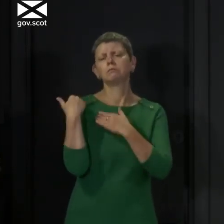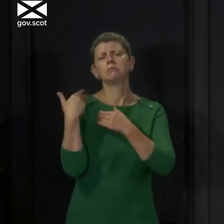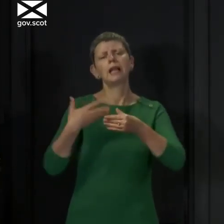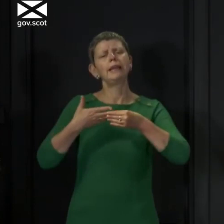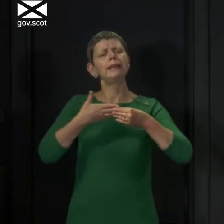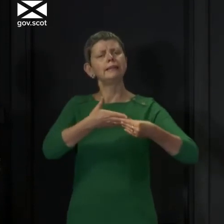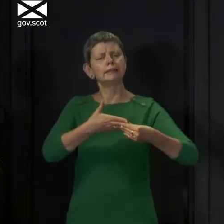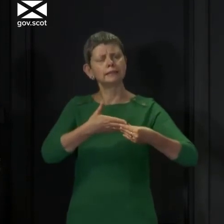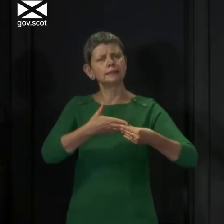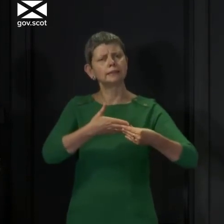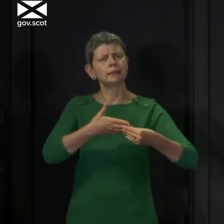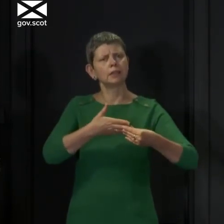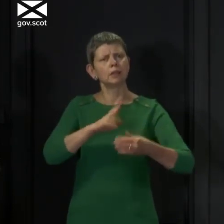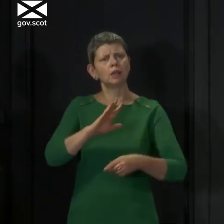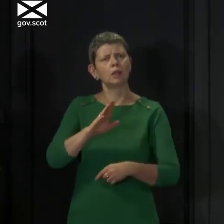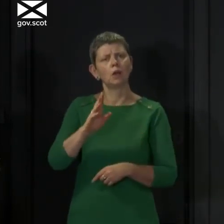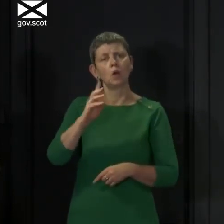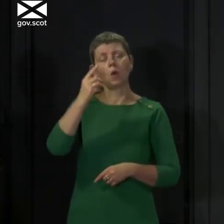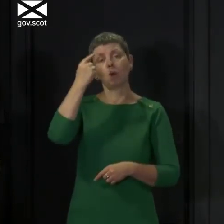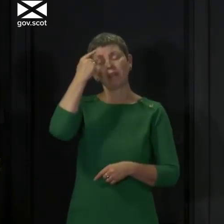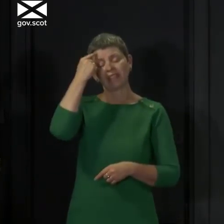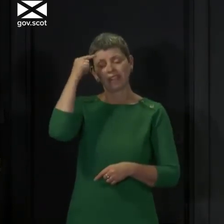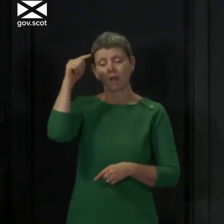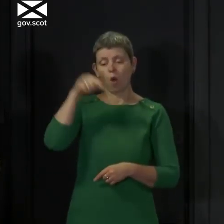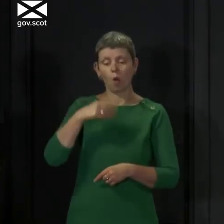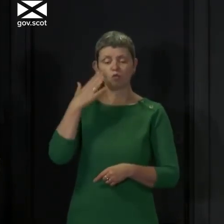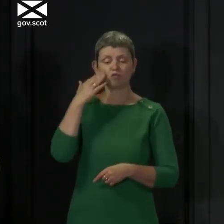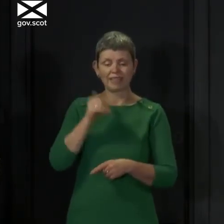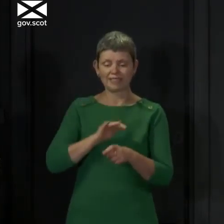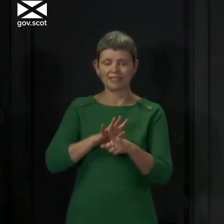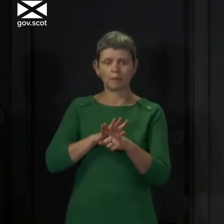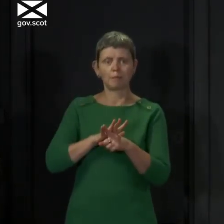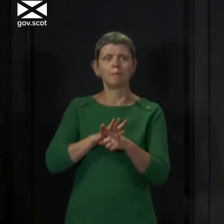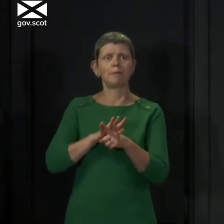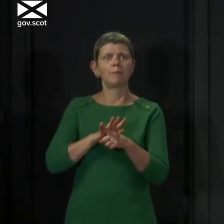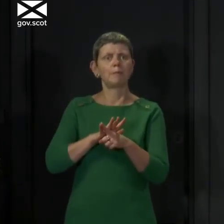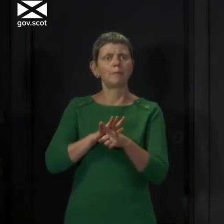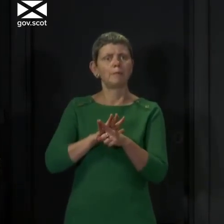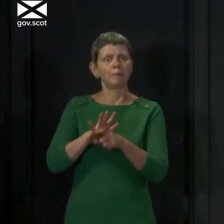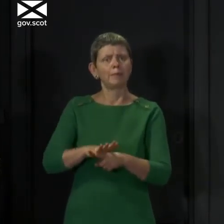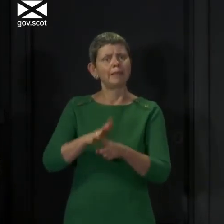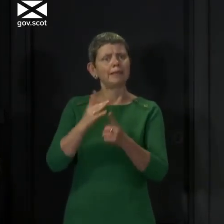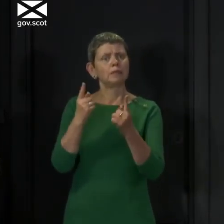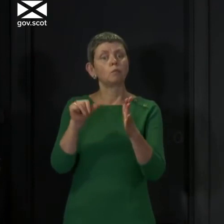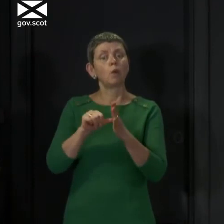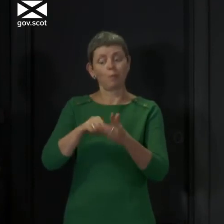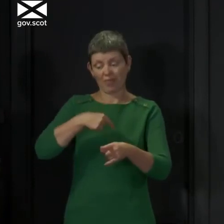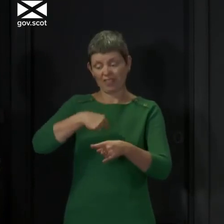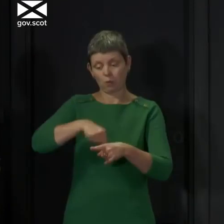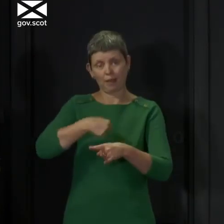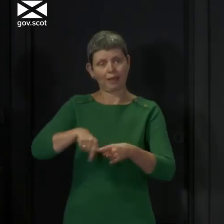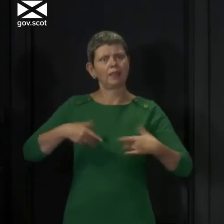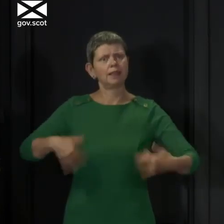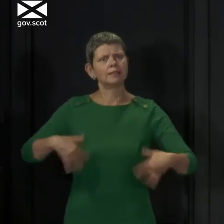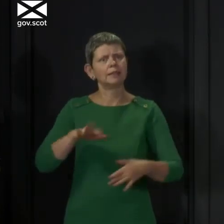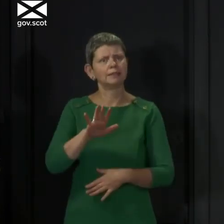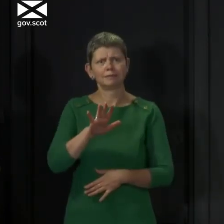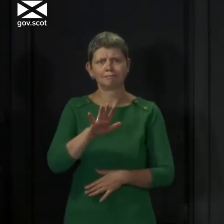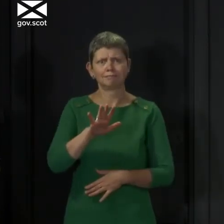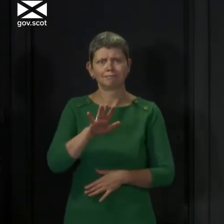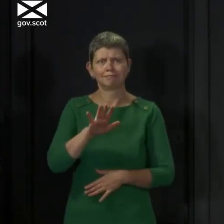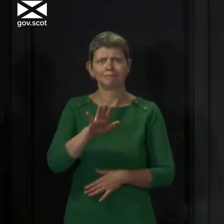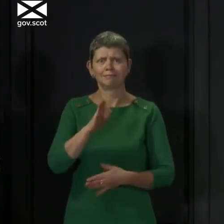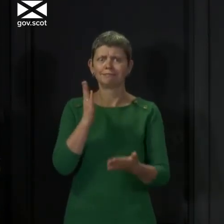see this as something that is just about this week or next week when these things are so high-profile in the media. This is about how, on an ongoing basis,